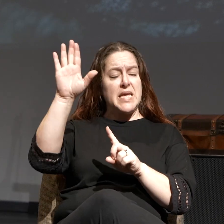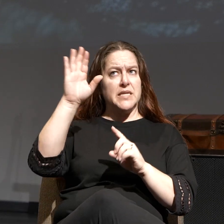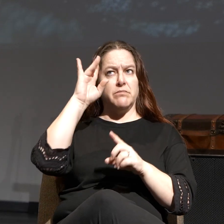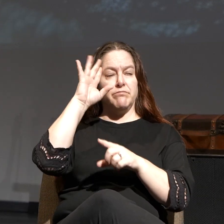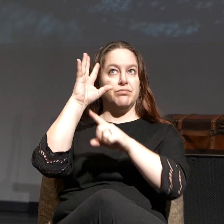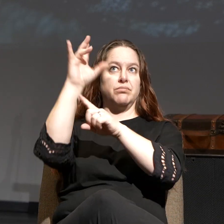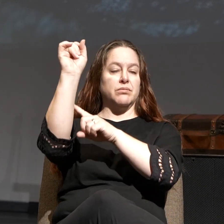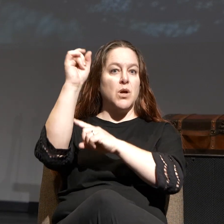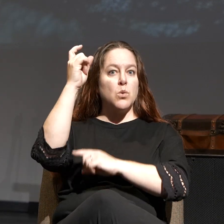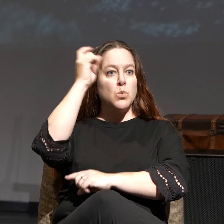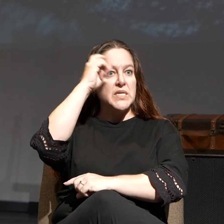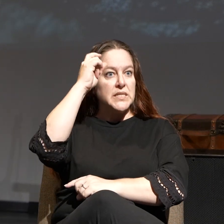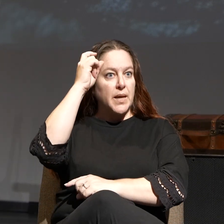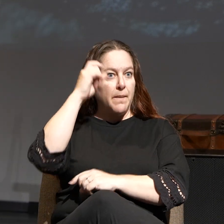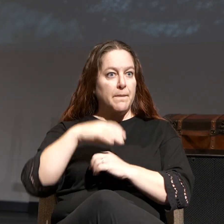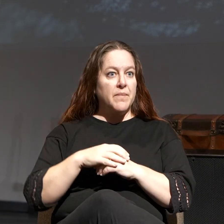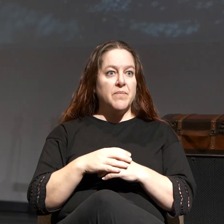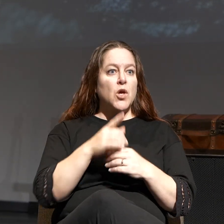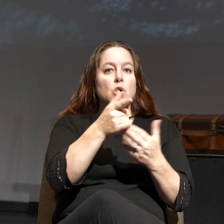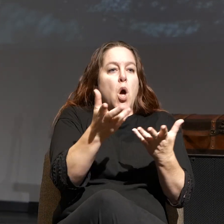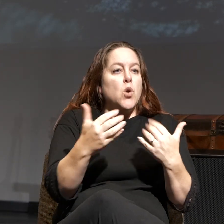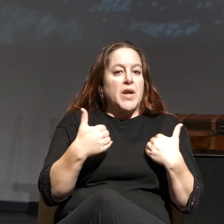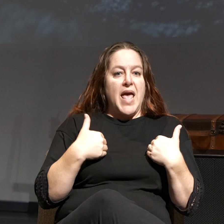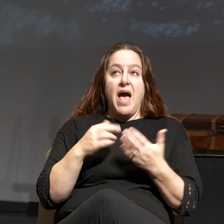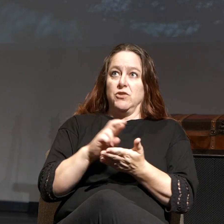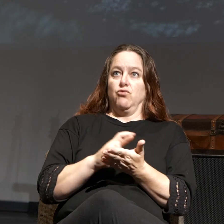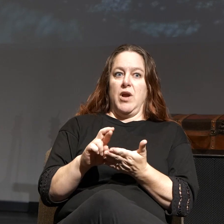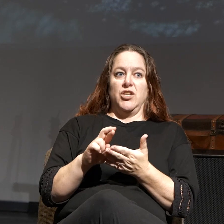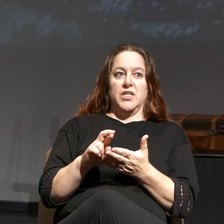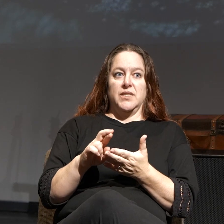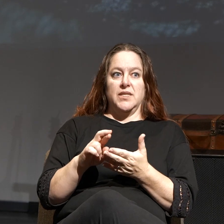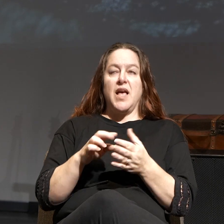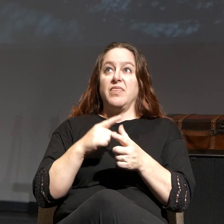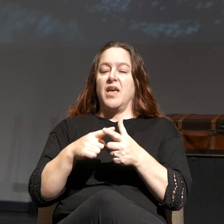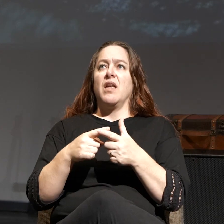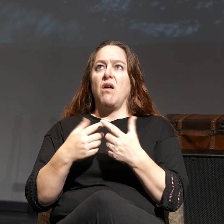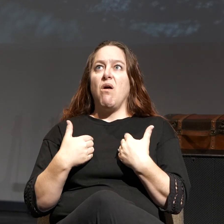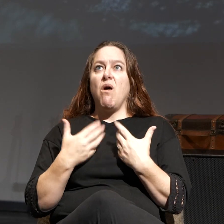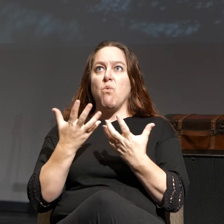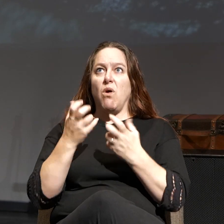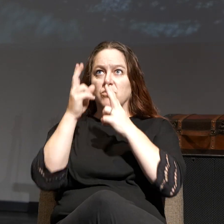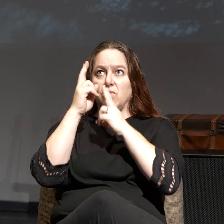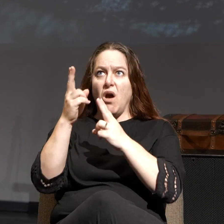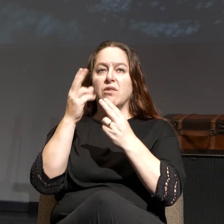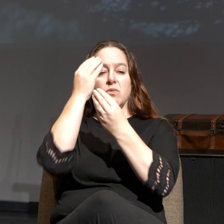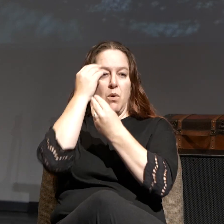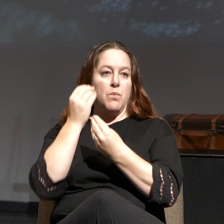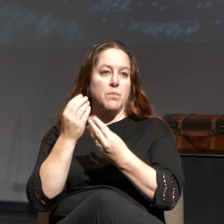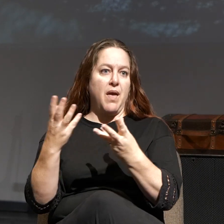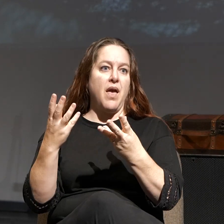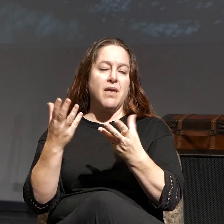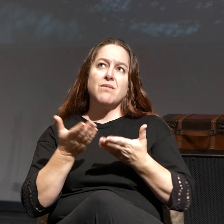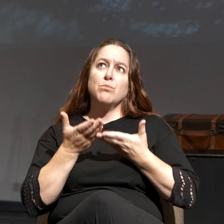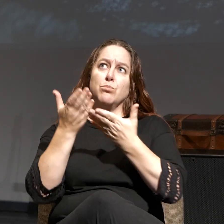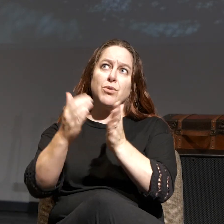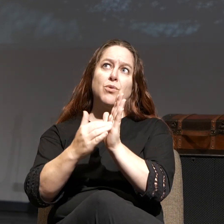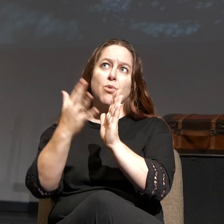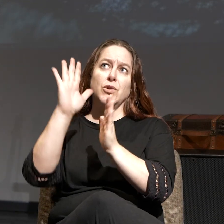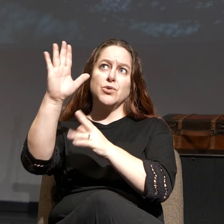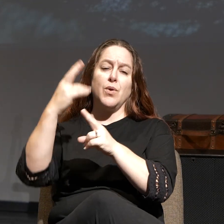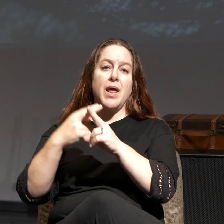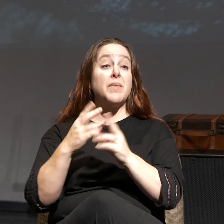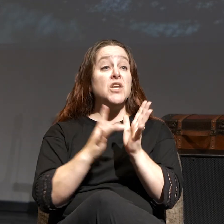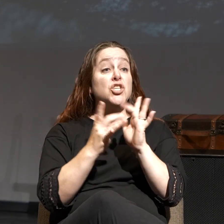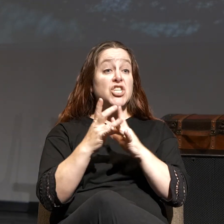his commandments to get his righteousness. You have his righteousness, therefore you obey his commandments. You want to honor him and bring glory to his name. By the way, Jesus